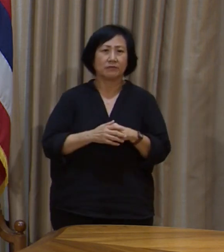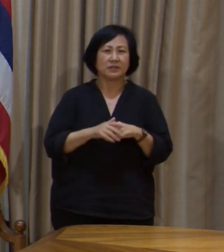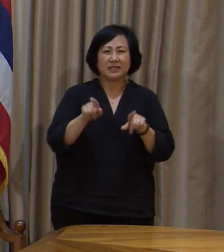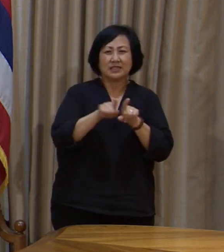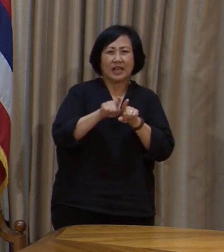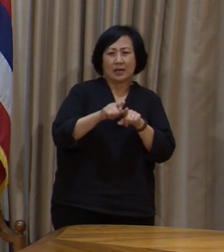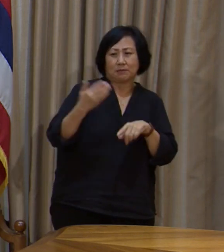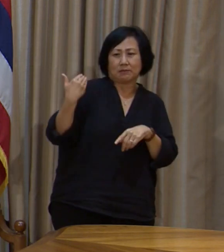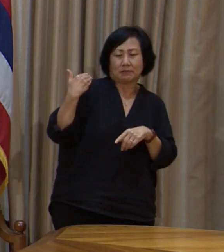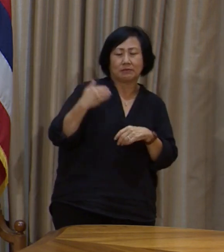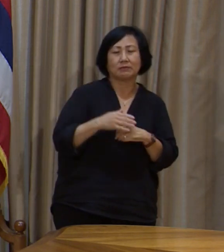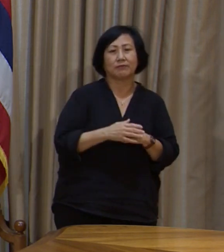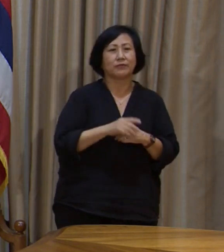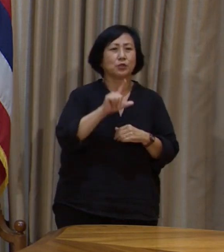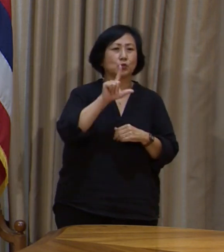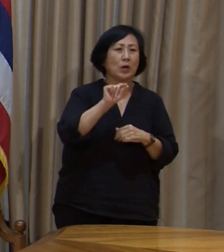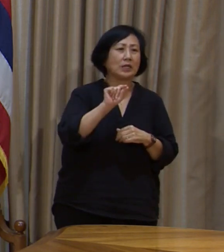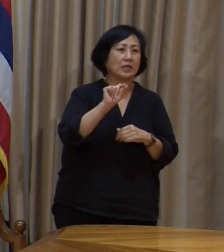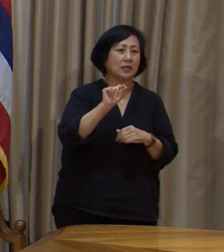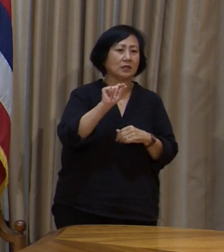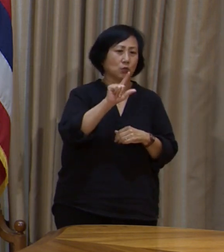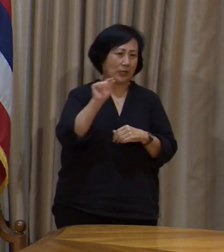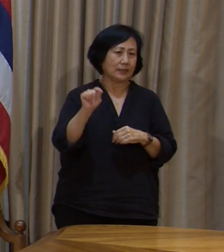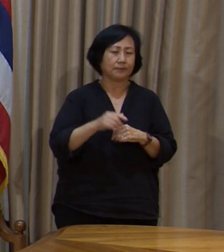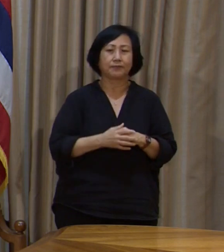in 2020.